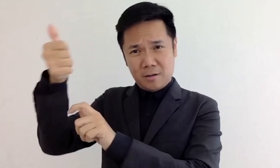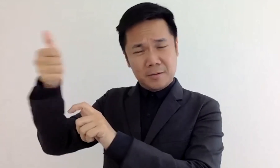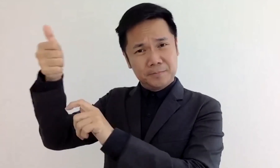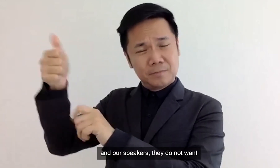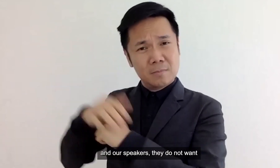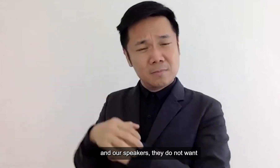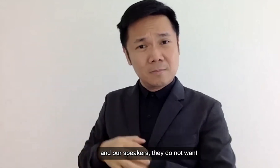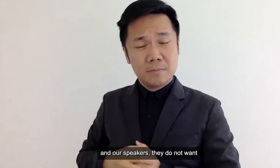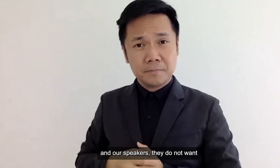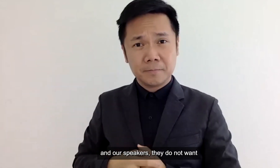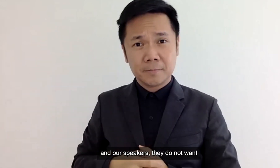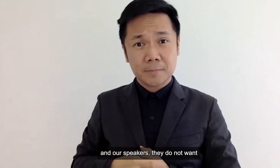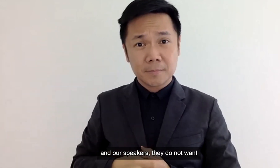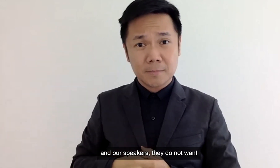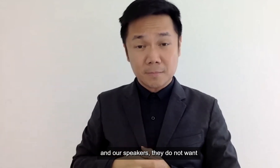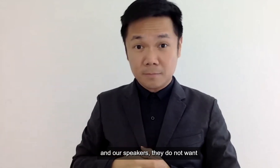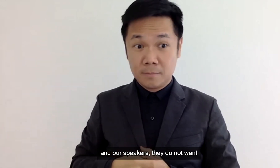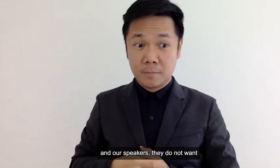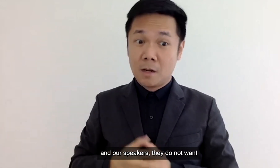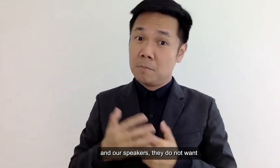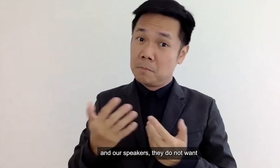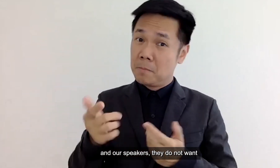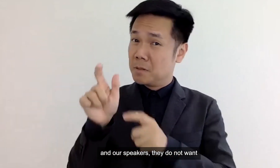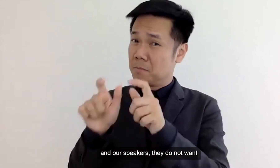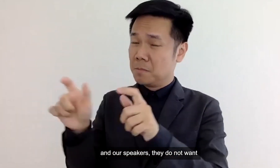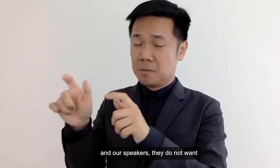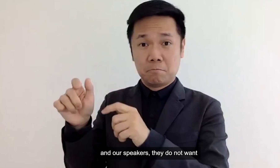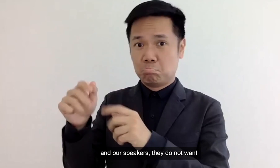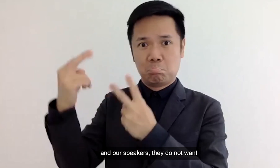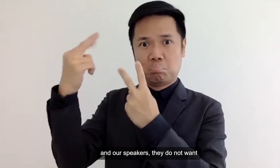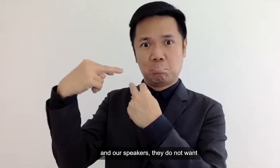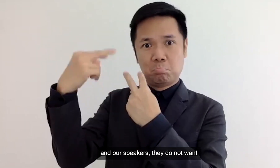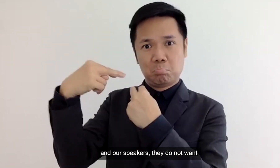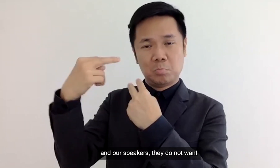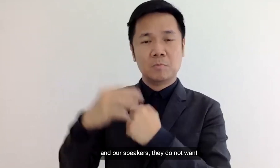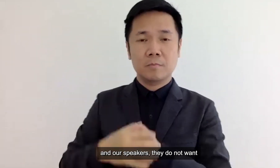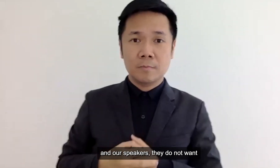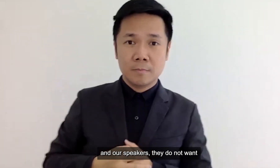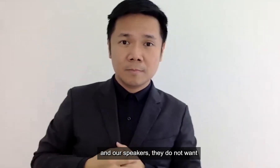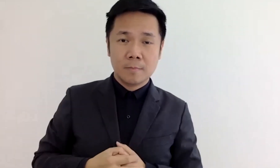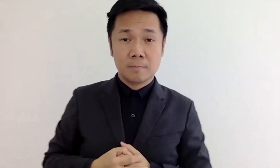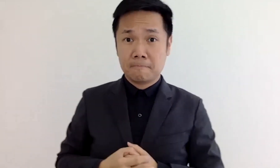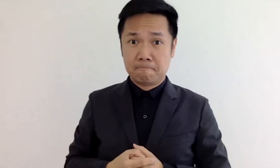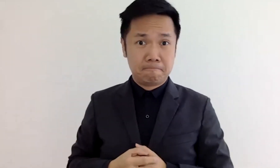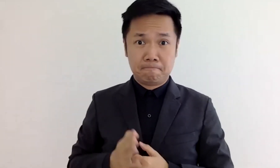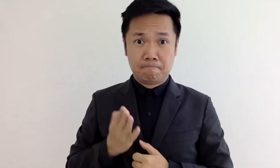and our stakeholders they do not they do not want